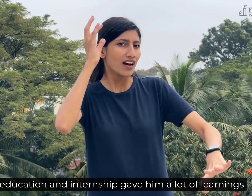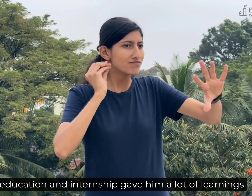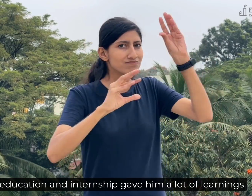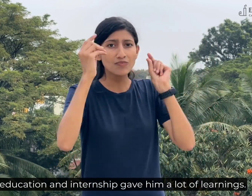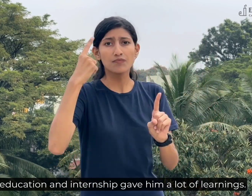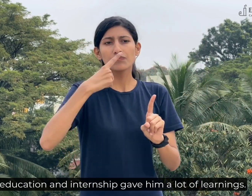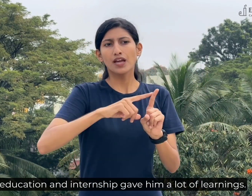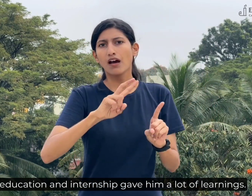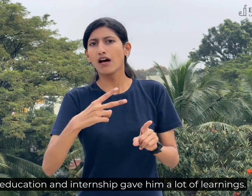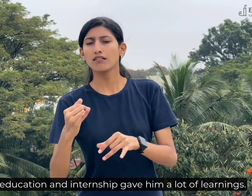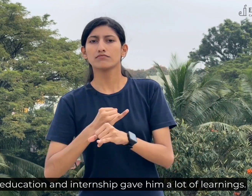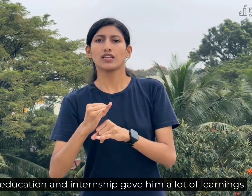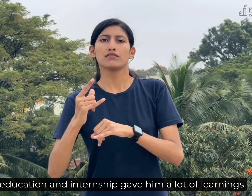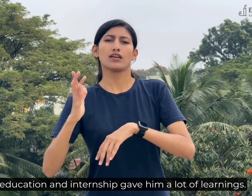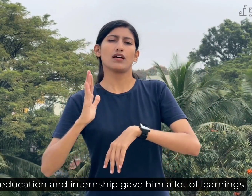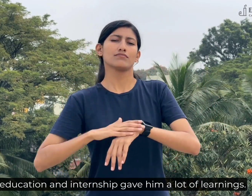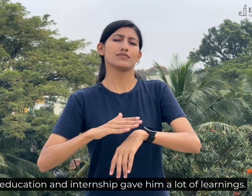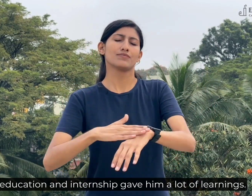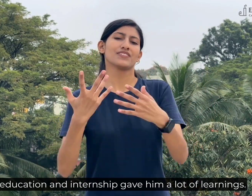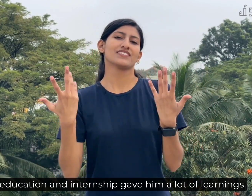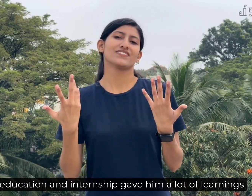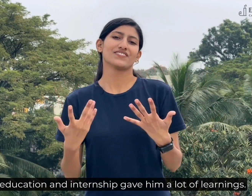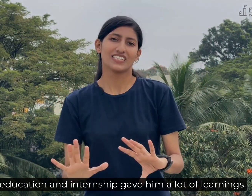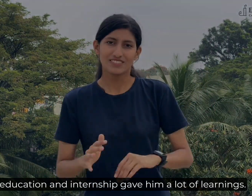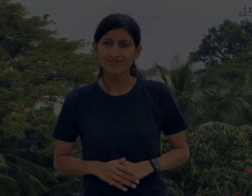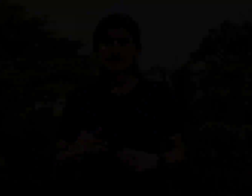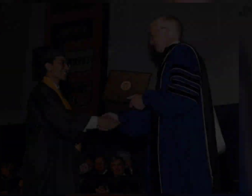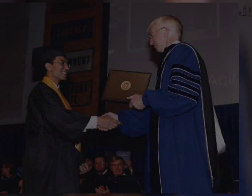His education and internship gave him a lot of learnings.